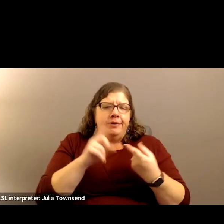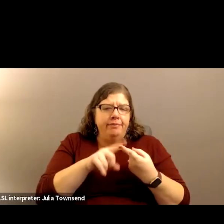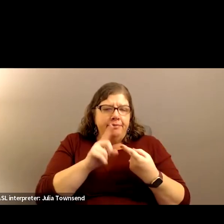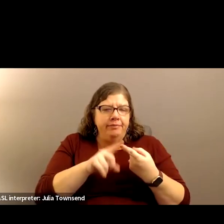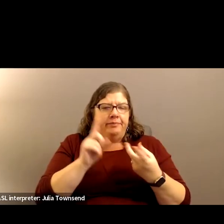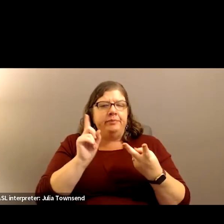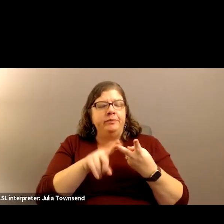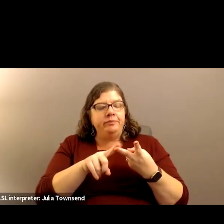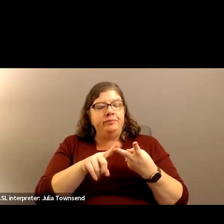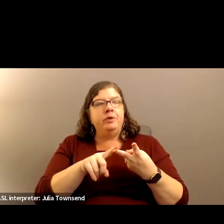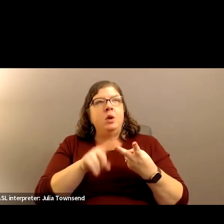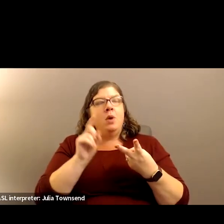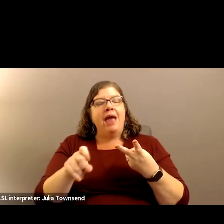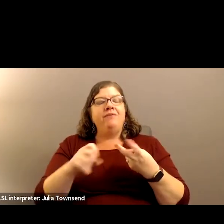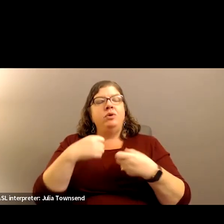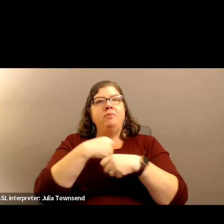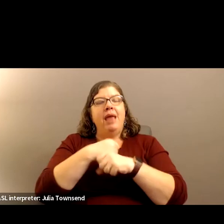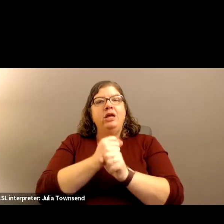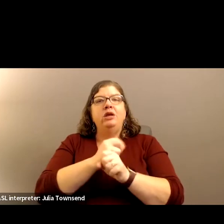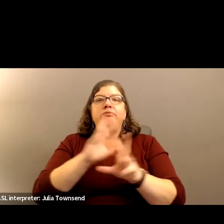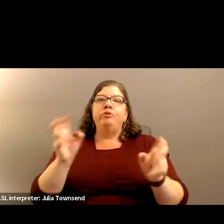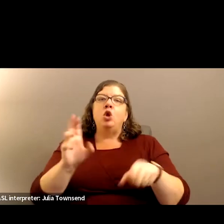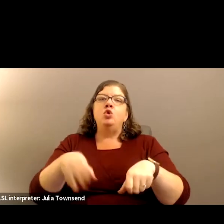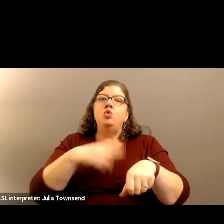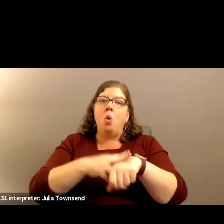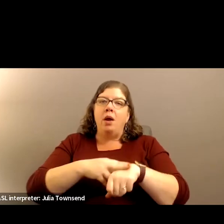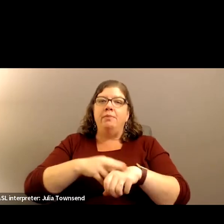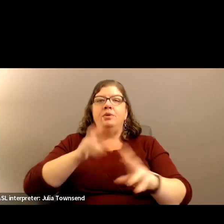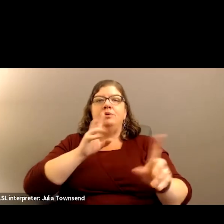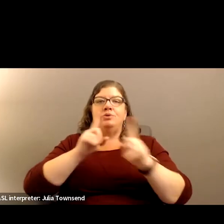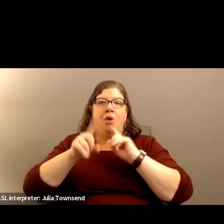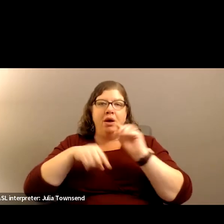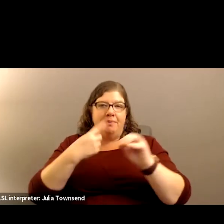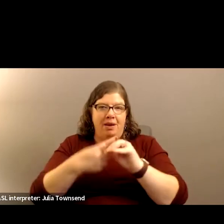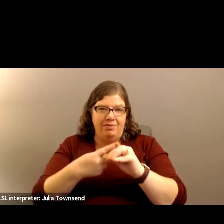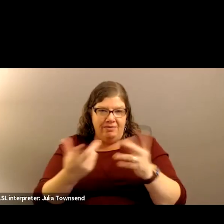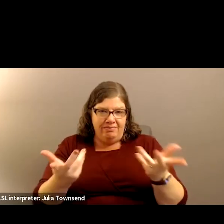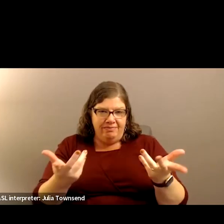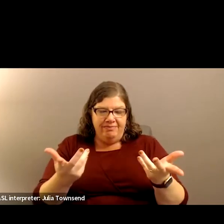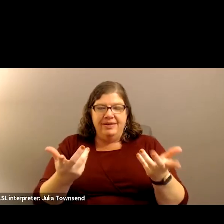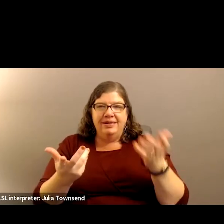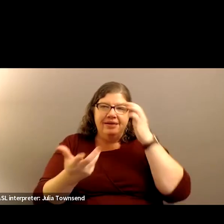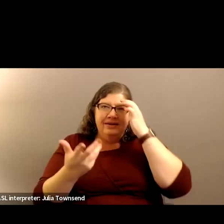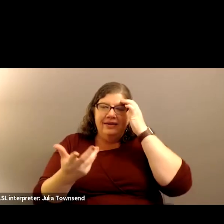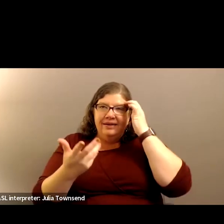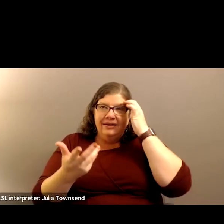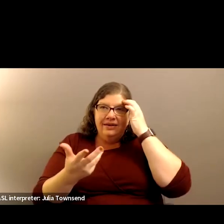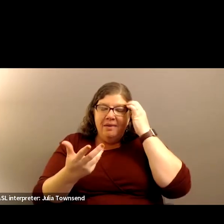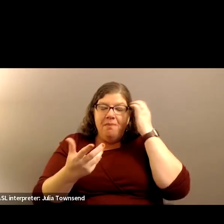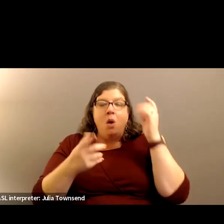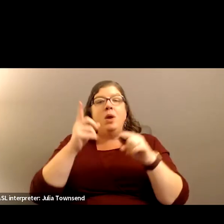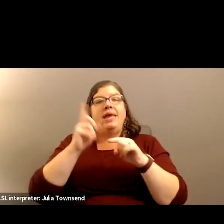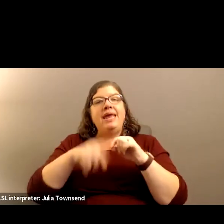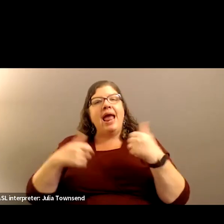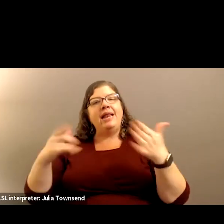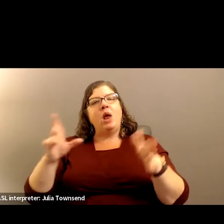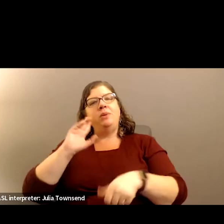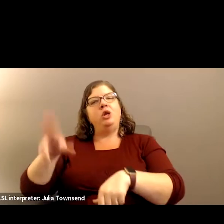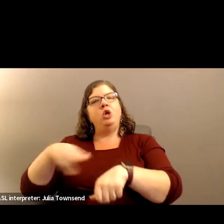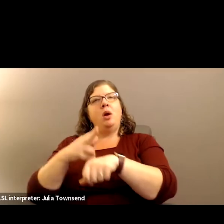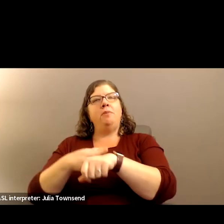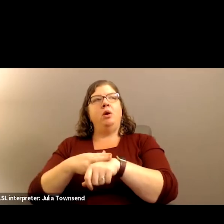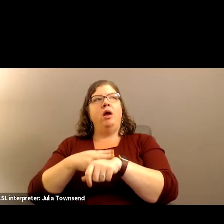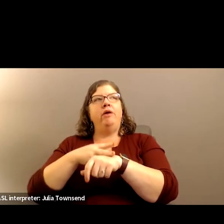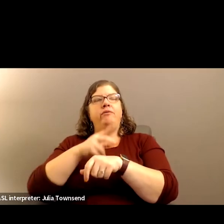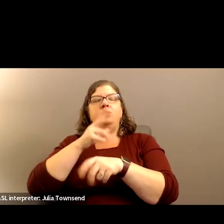to normalize conversations, but we can't normalize remaining in a state of